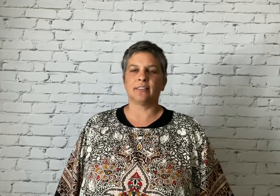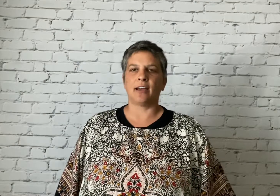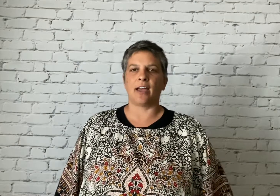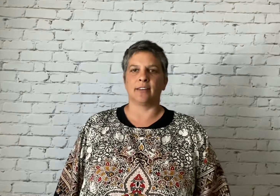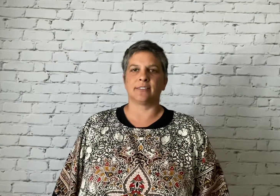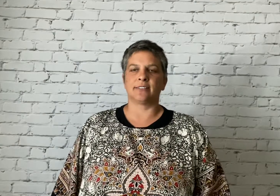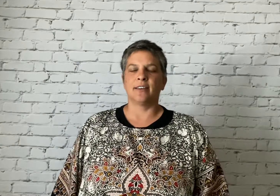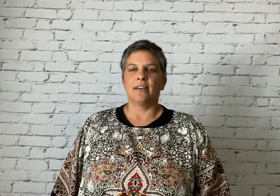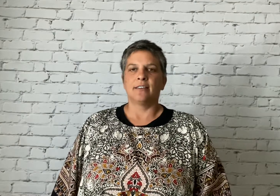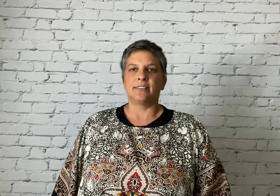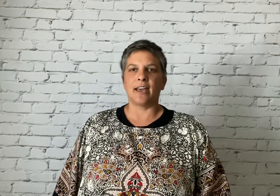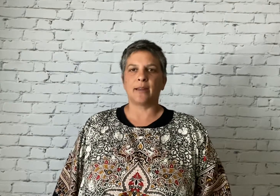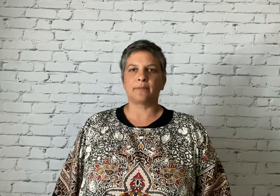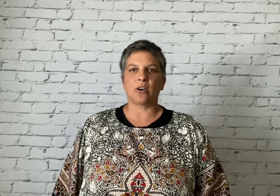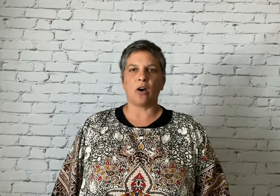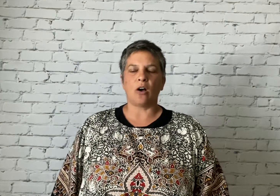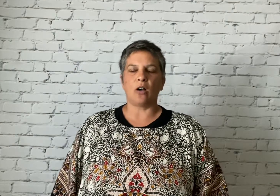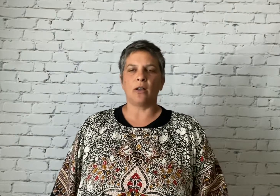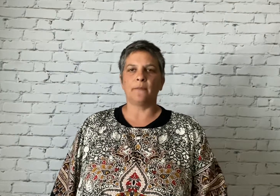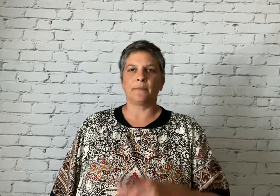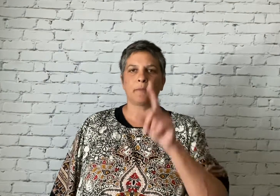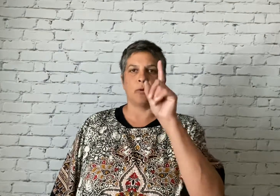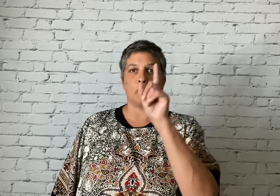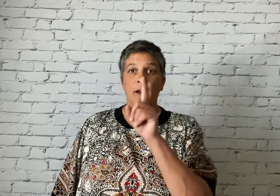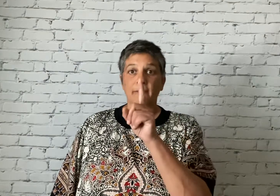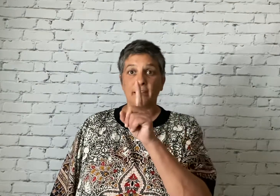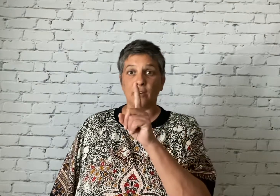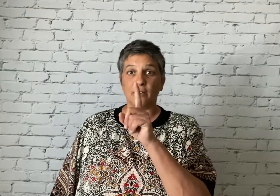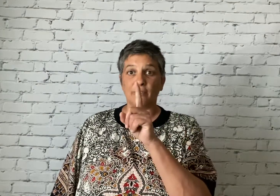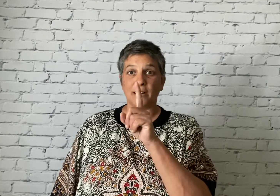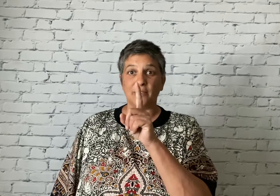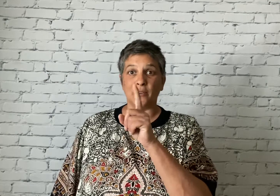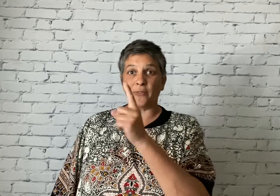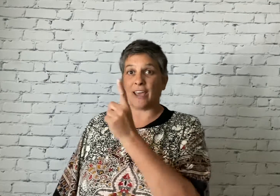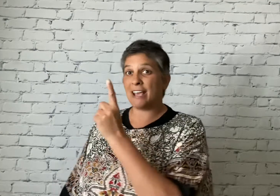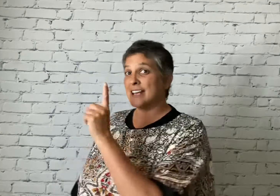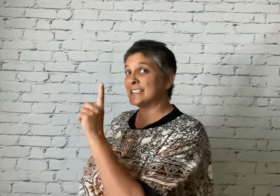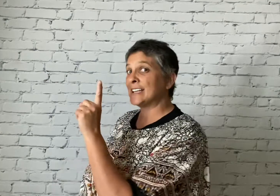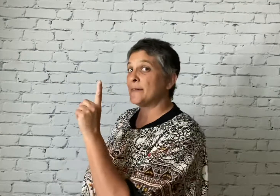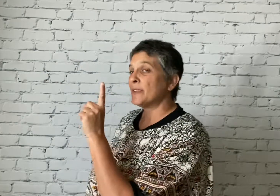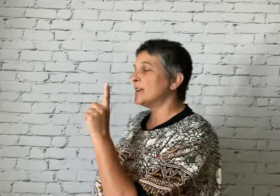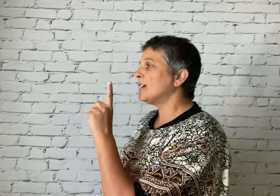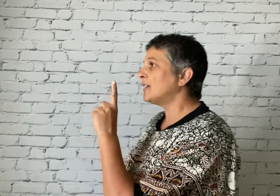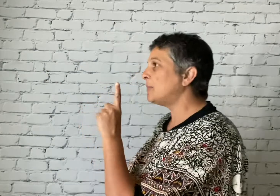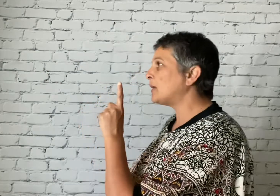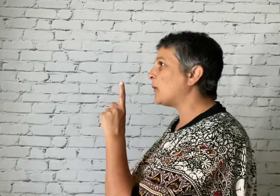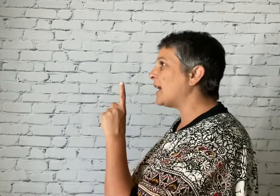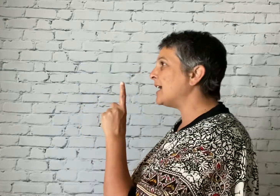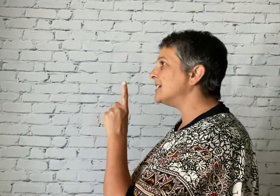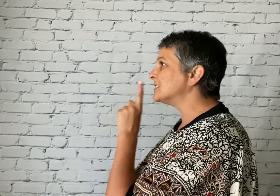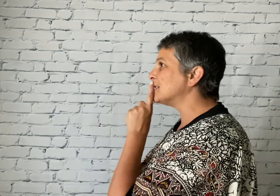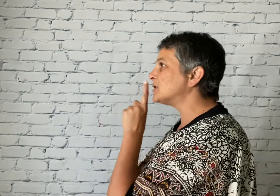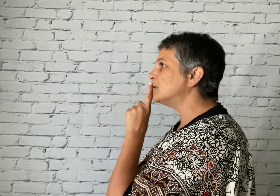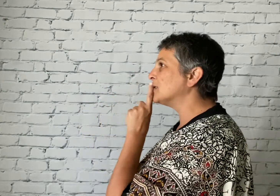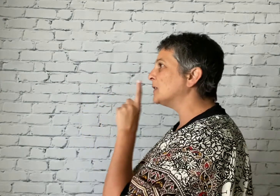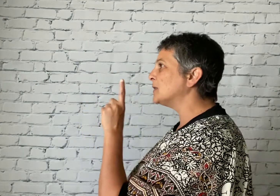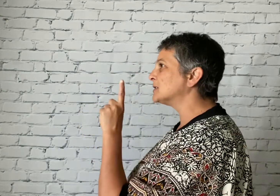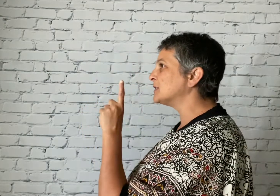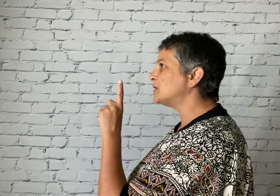and stand up tall, put one finger in front of your face, a little bit of ways, not too close, not too